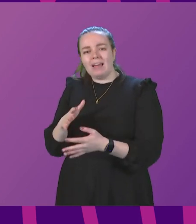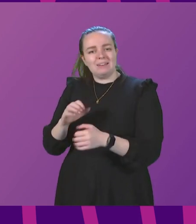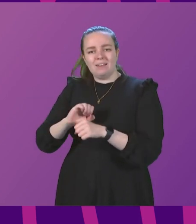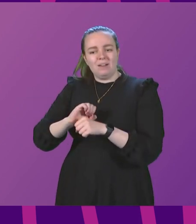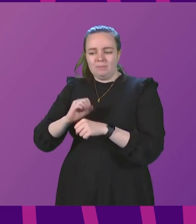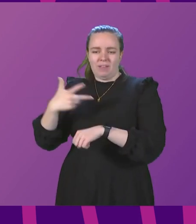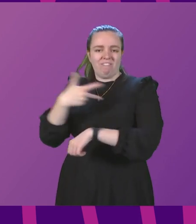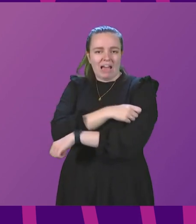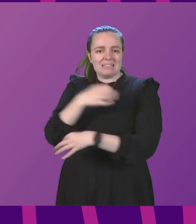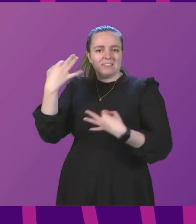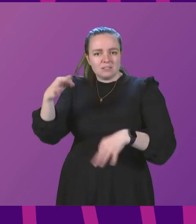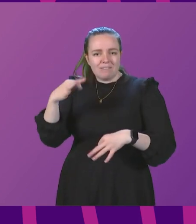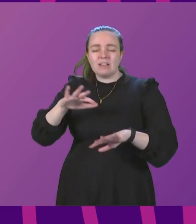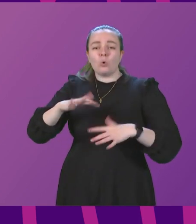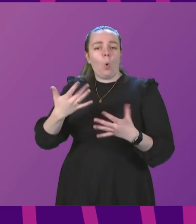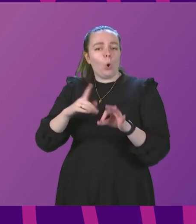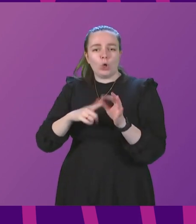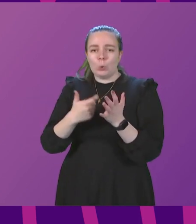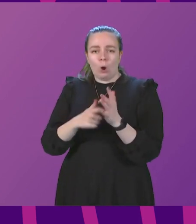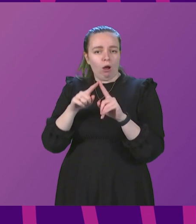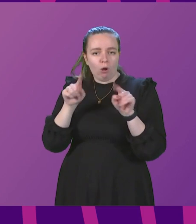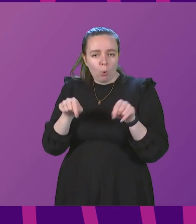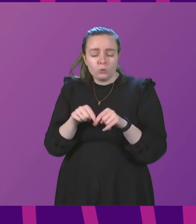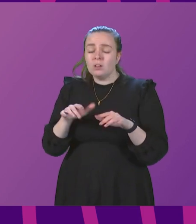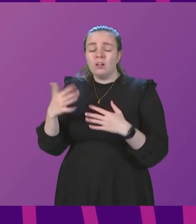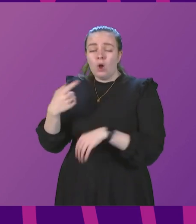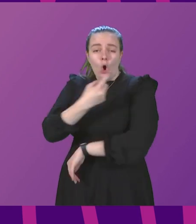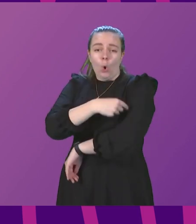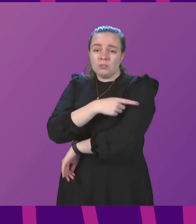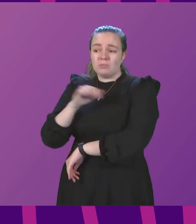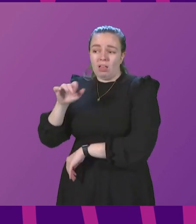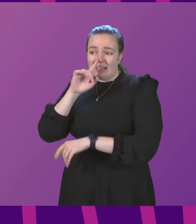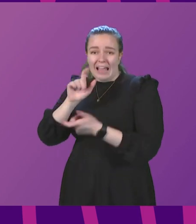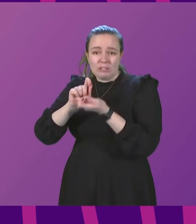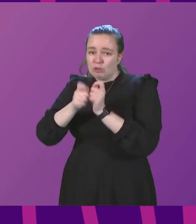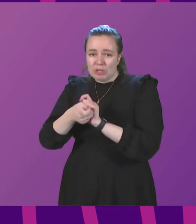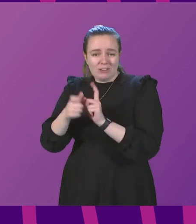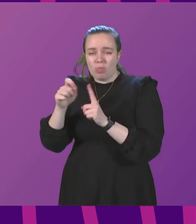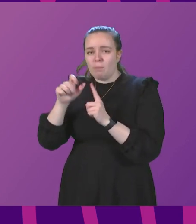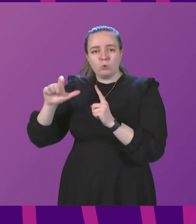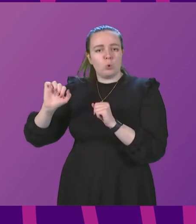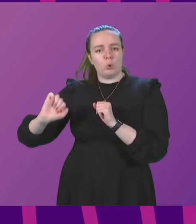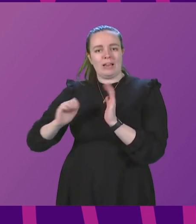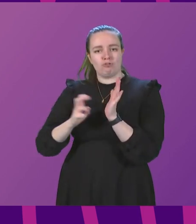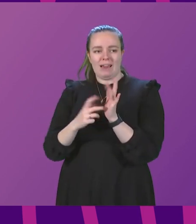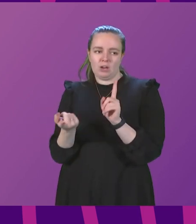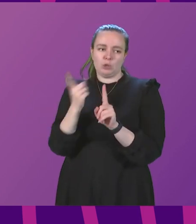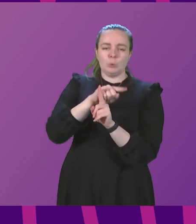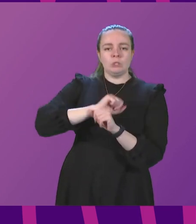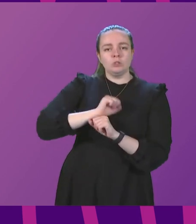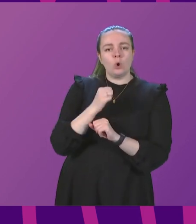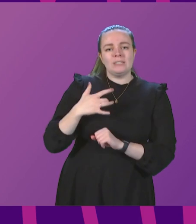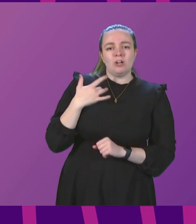or a QR code, nor was this particular hospital able to change the postcode on his vaccine record to his Scottish address.